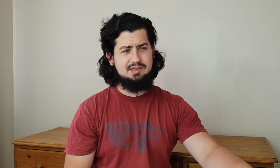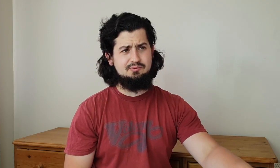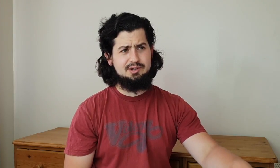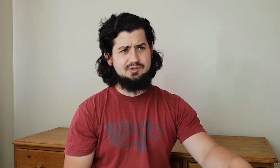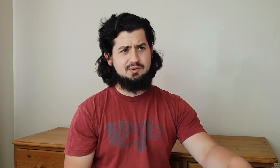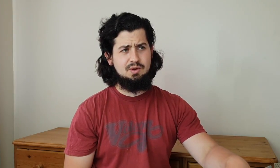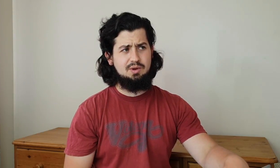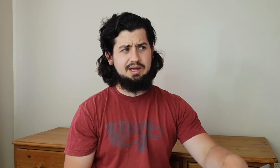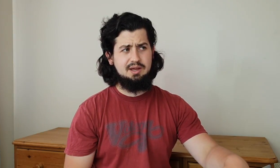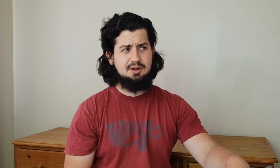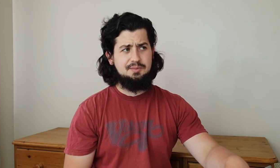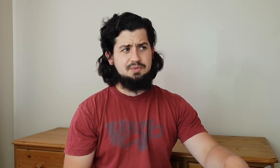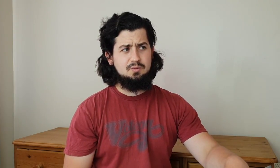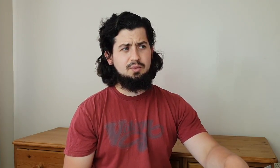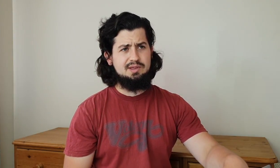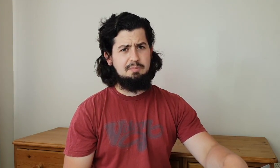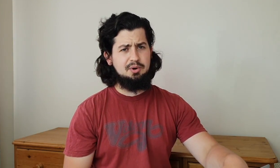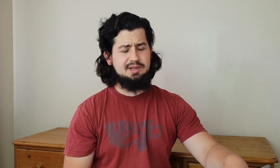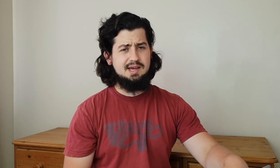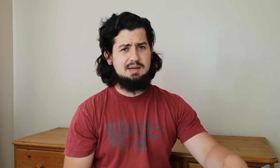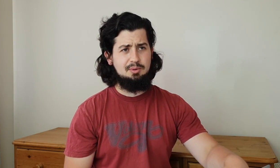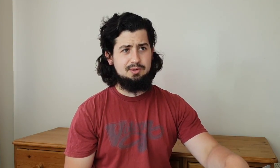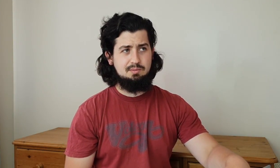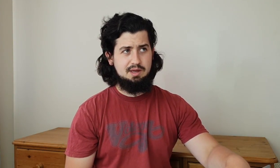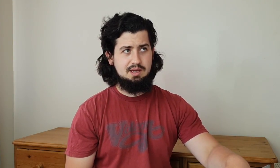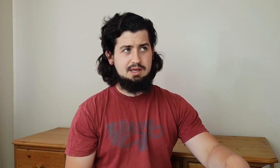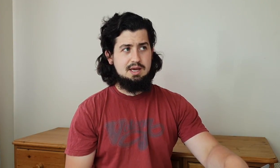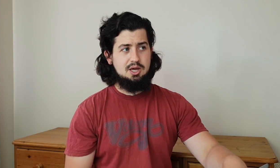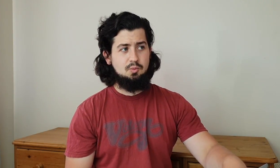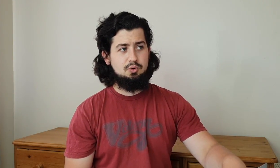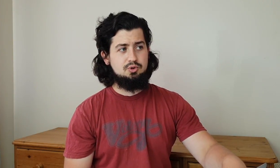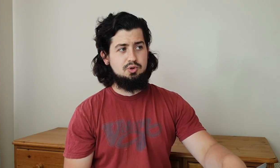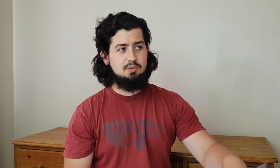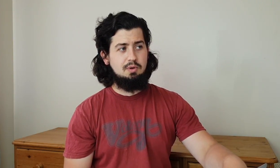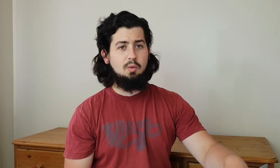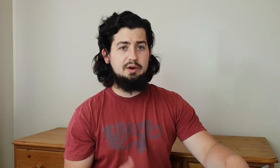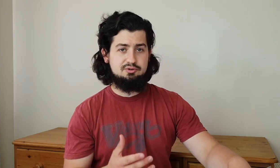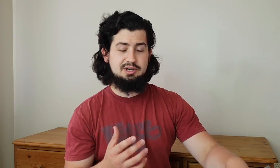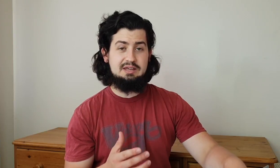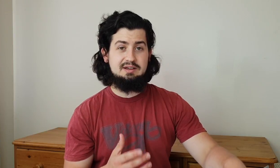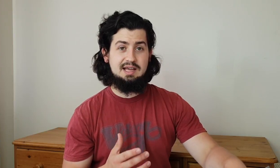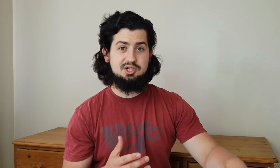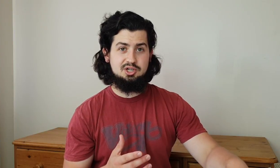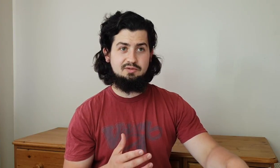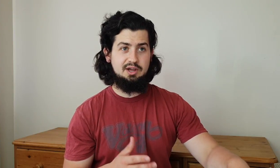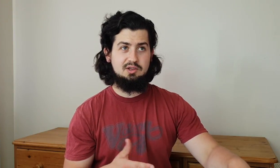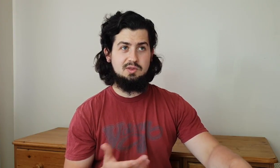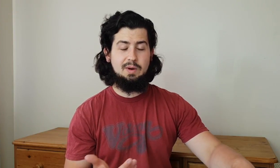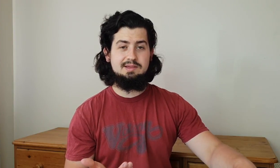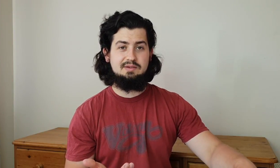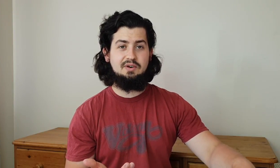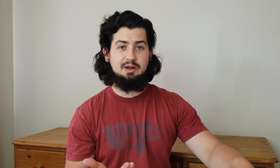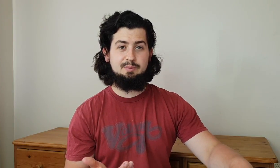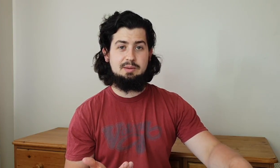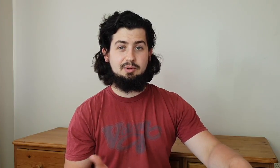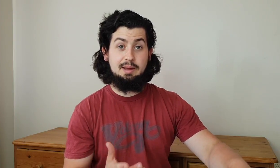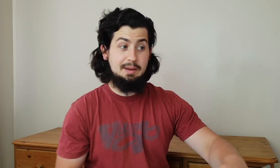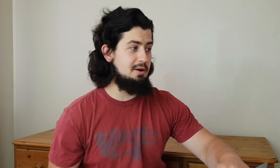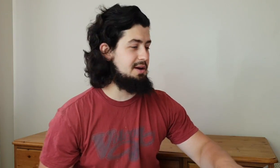to this restaurant we were like we wanted to book a table or something and we're my wife was trying to get the attention of like 25 people okay